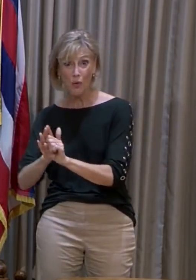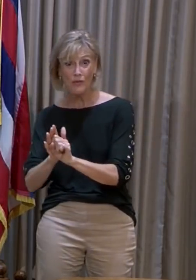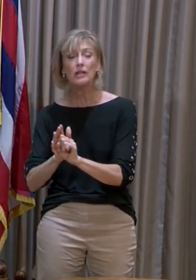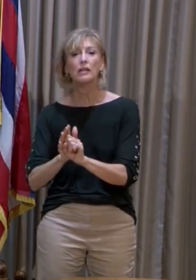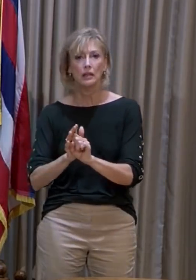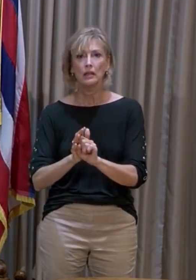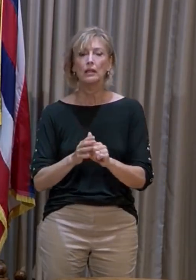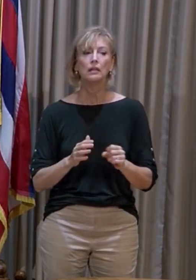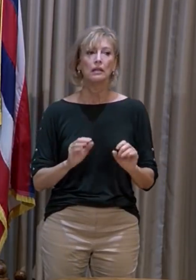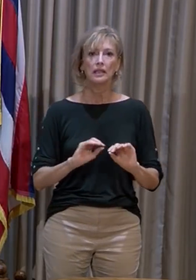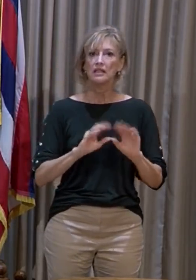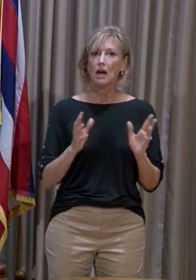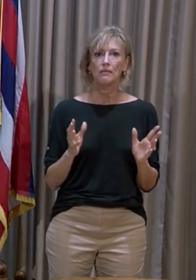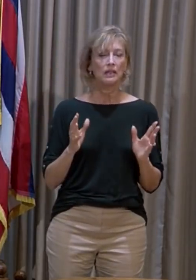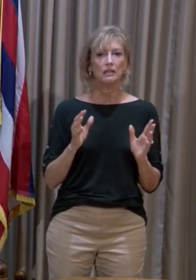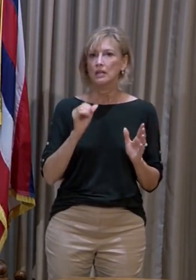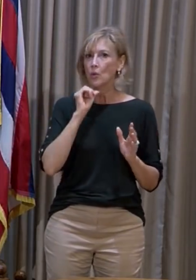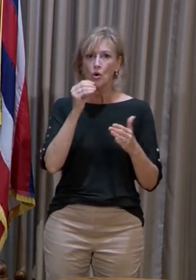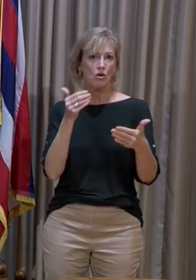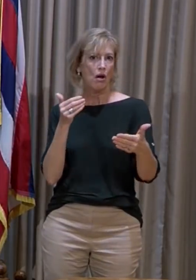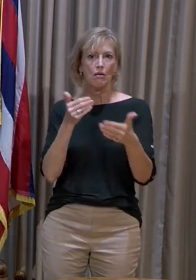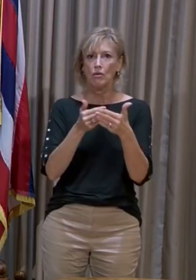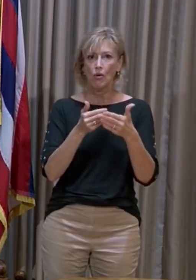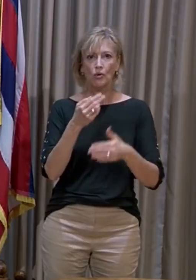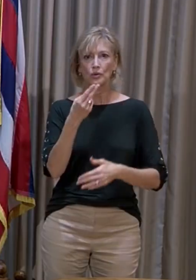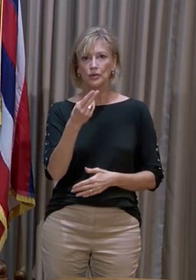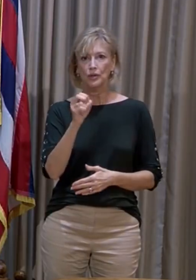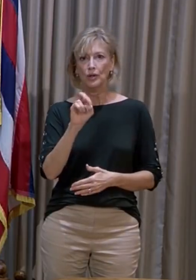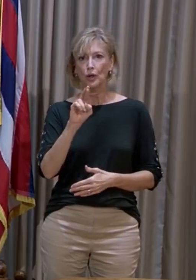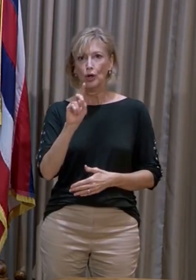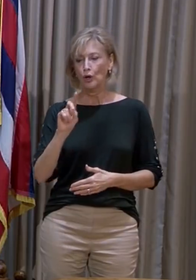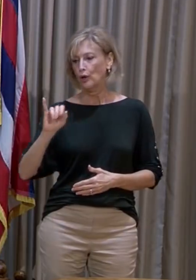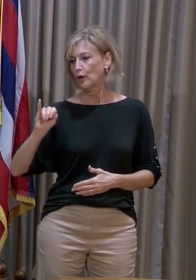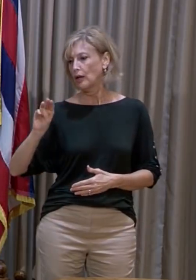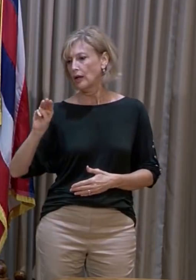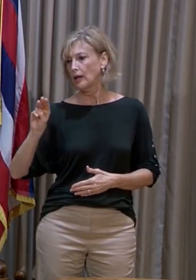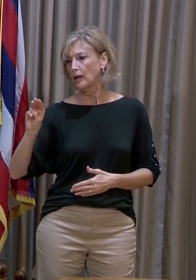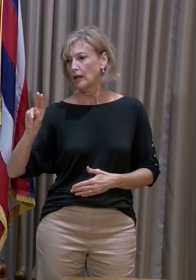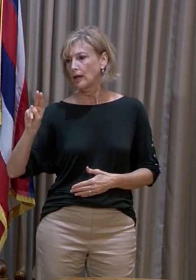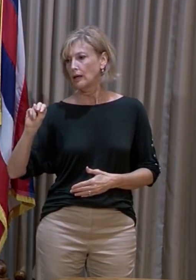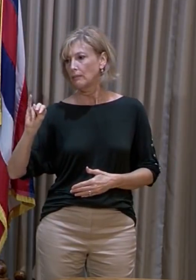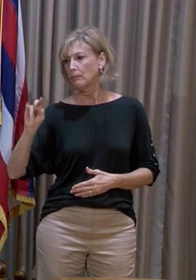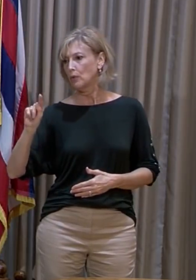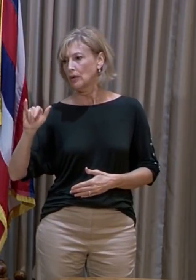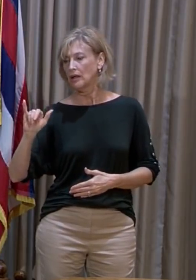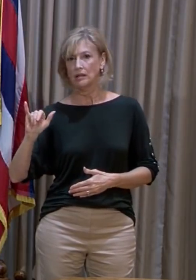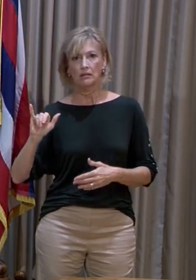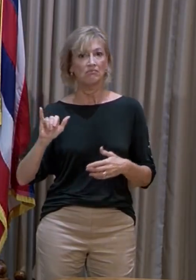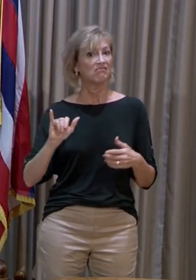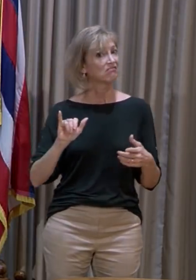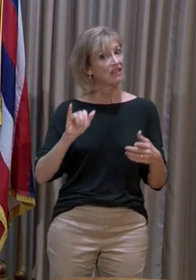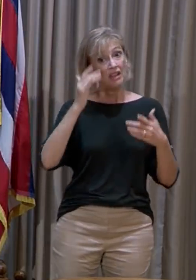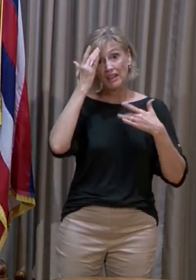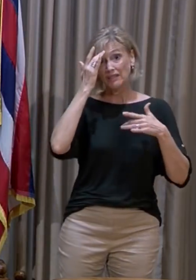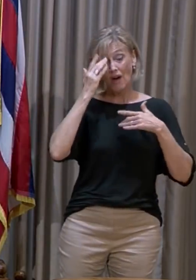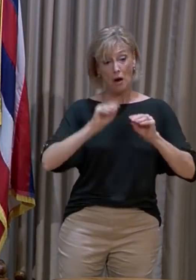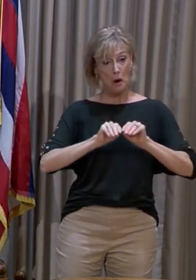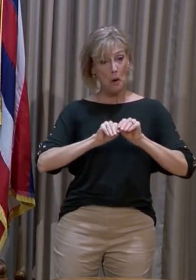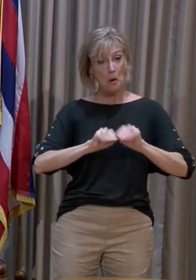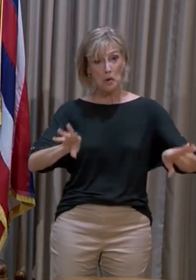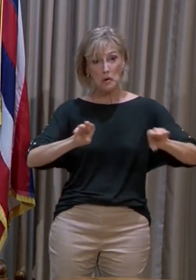are far from herd immunity today. The virus is actively being spread in our community